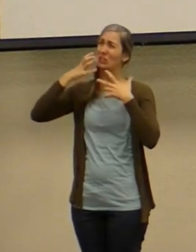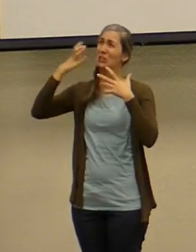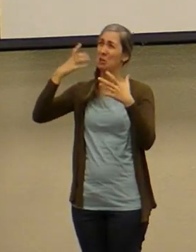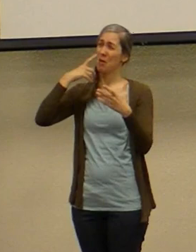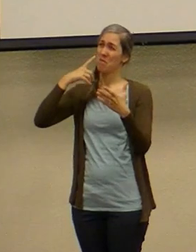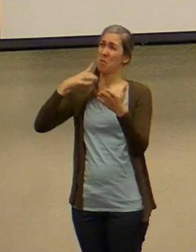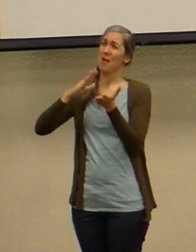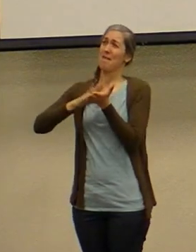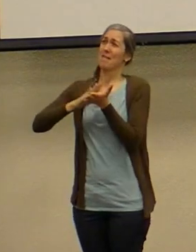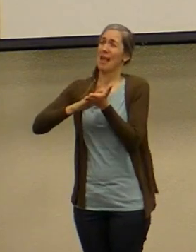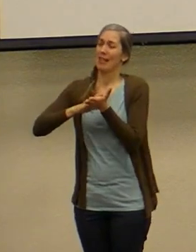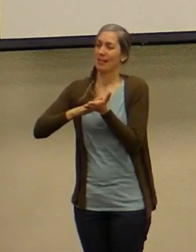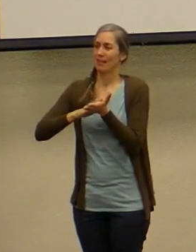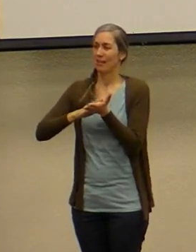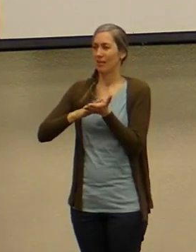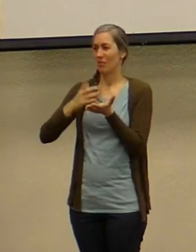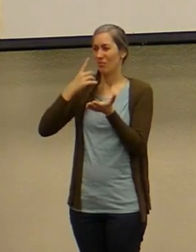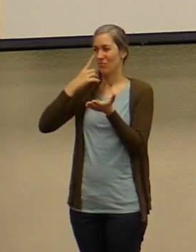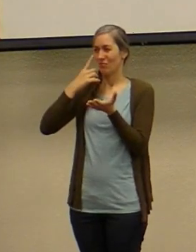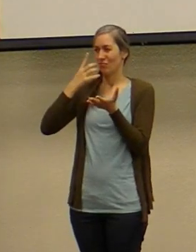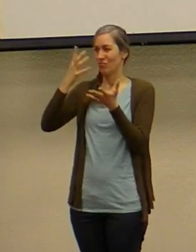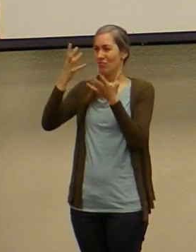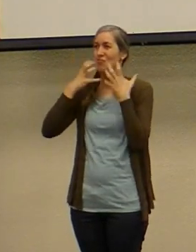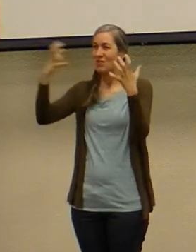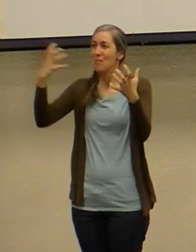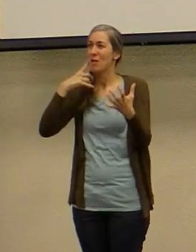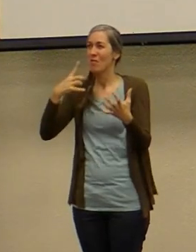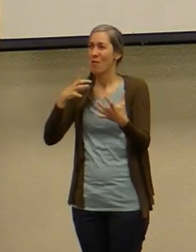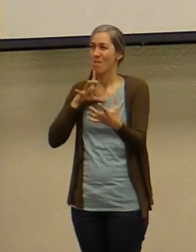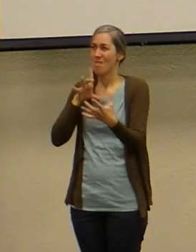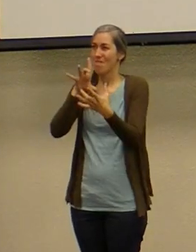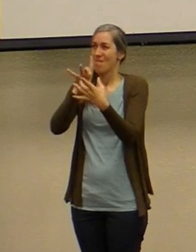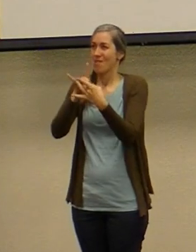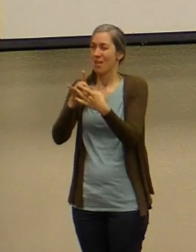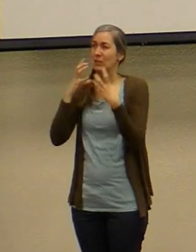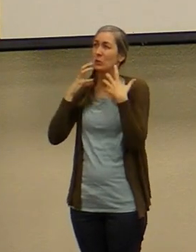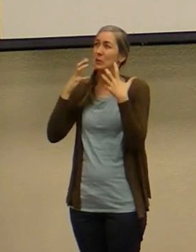that is screaming for belonging that is screaming to just be loved